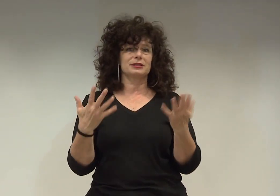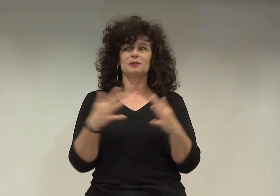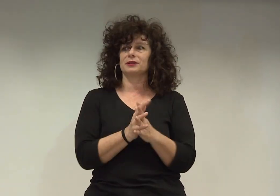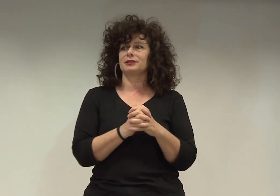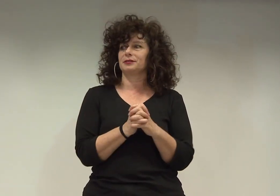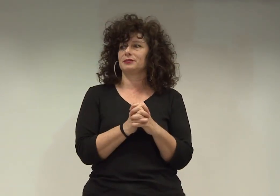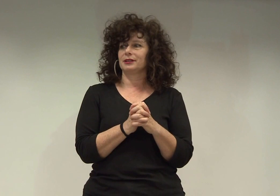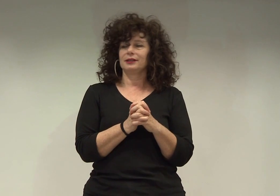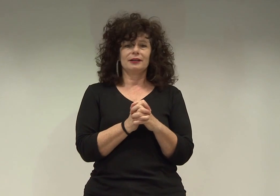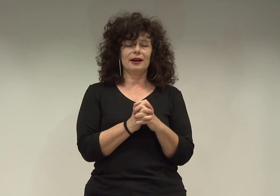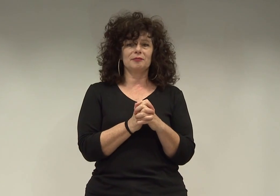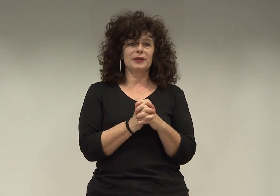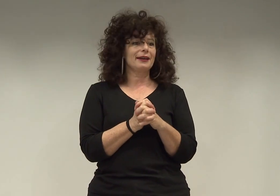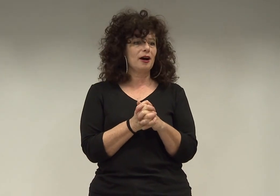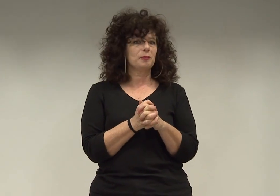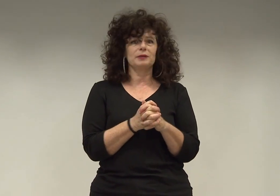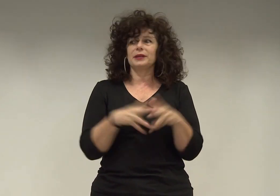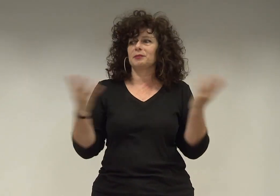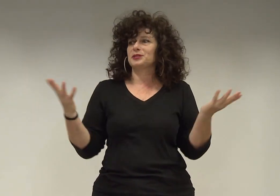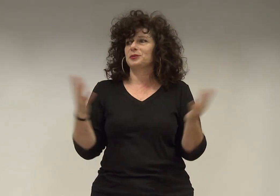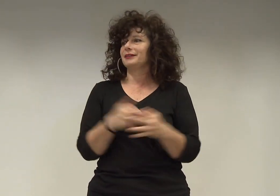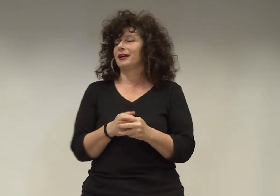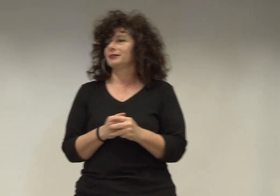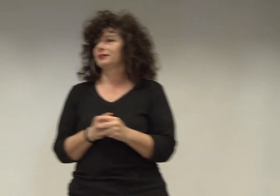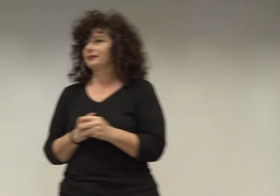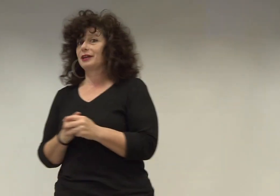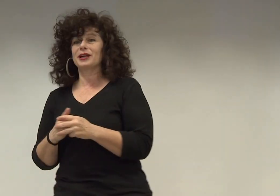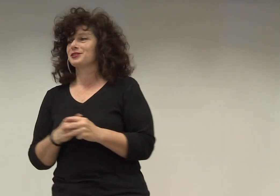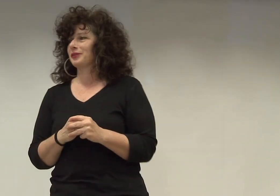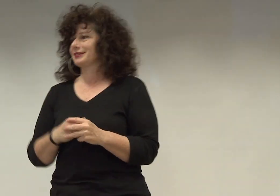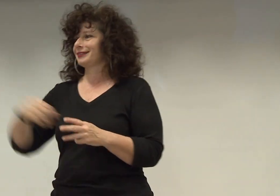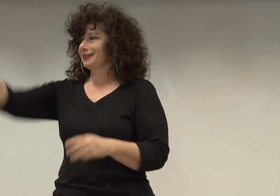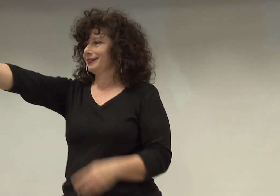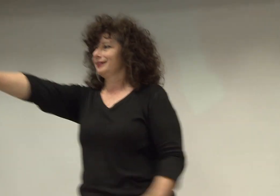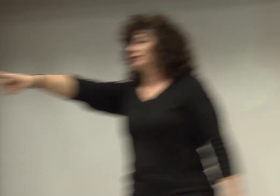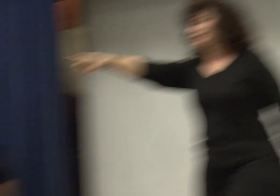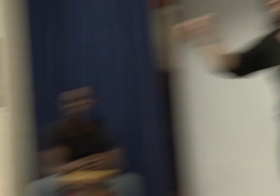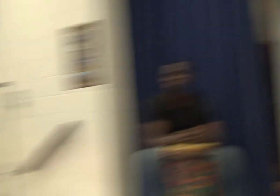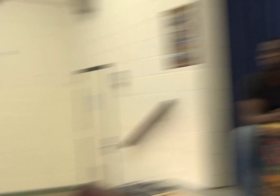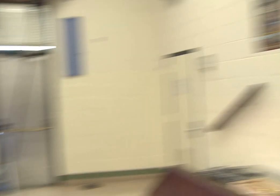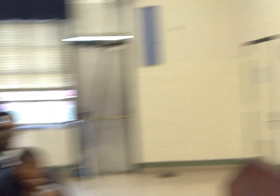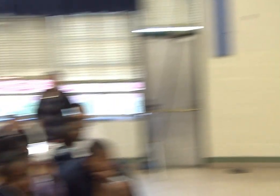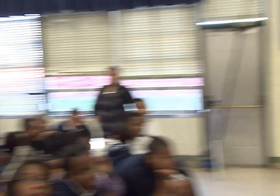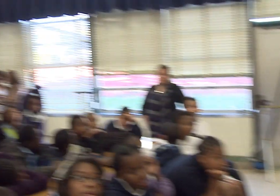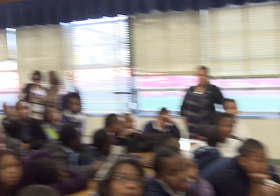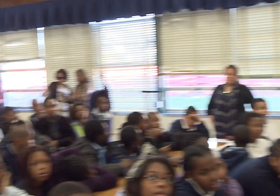was able to get help and be able to read them and write stories. Did you have a discipline explaining